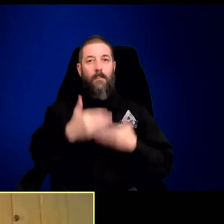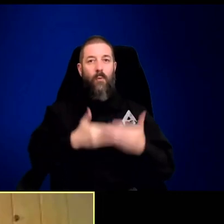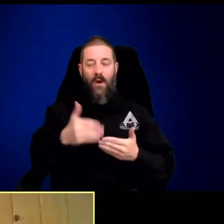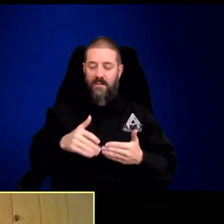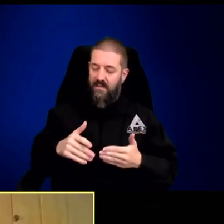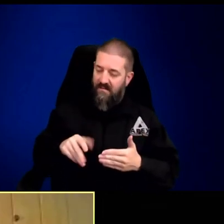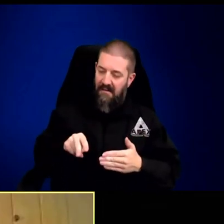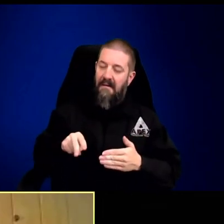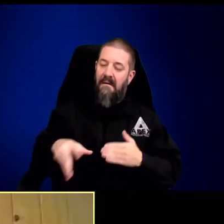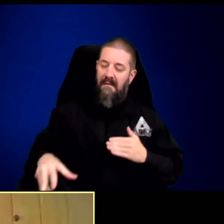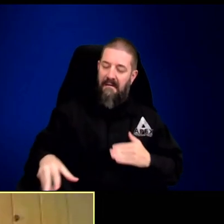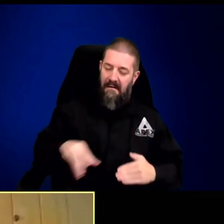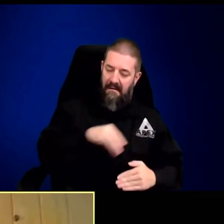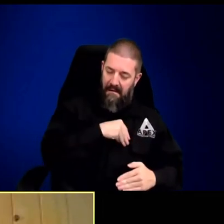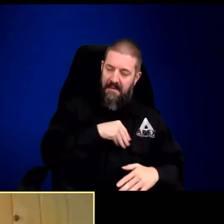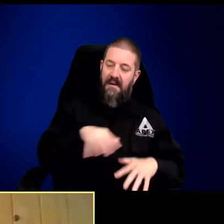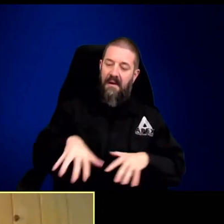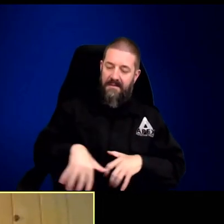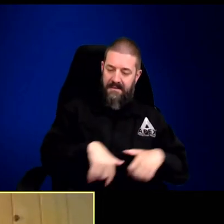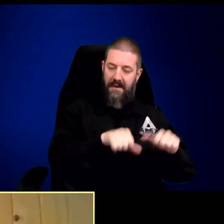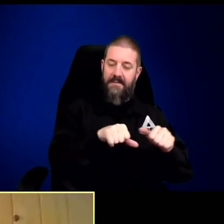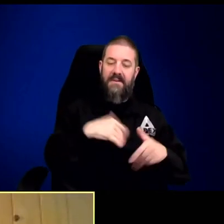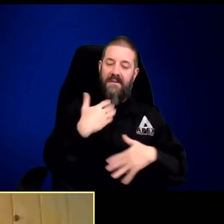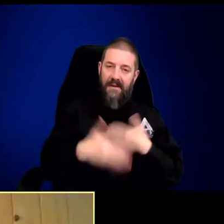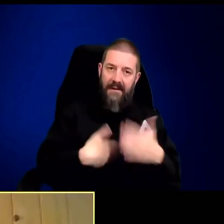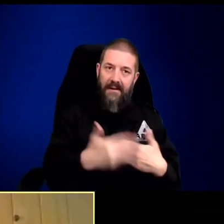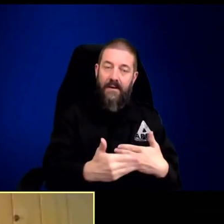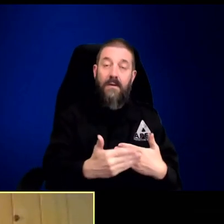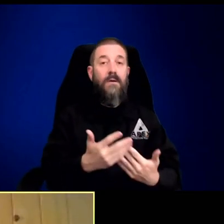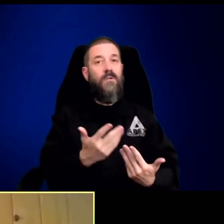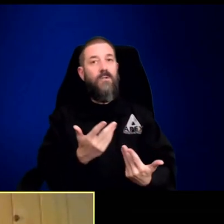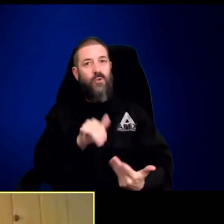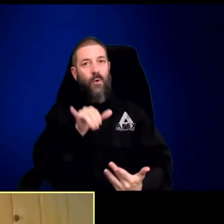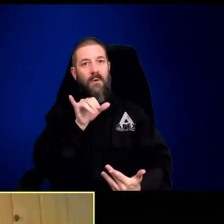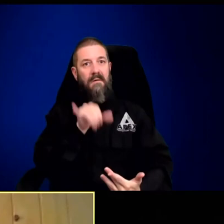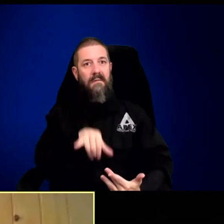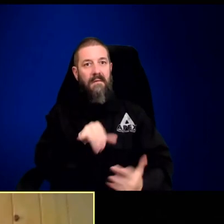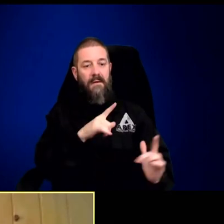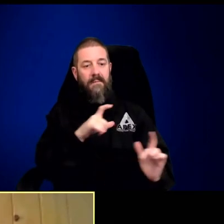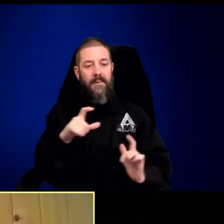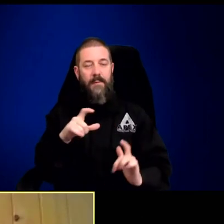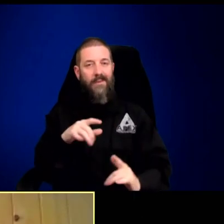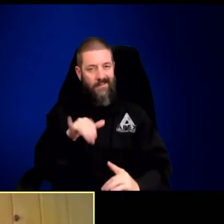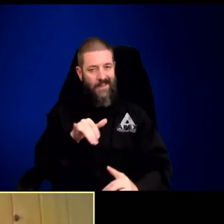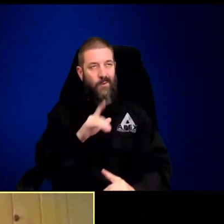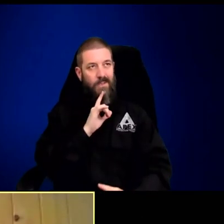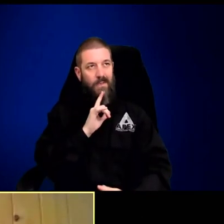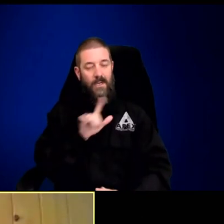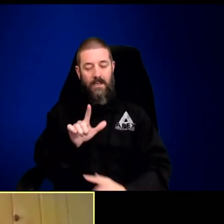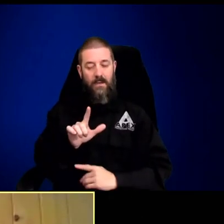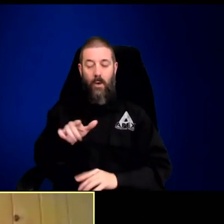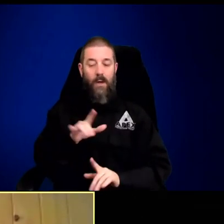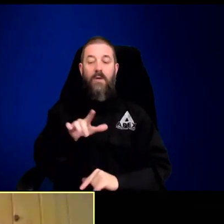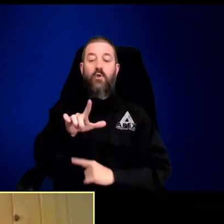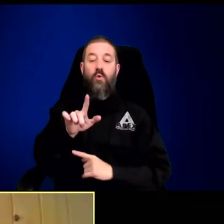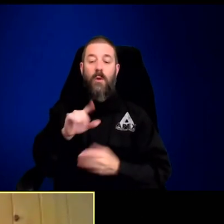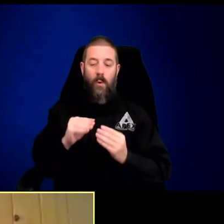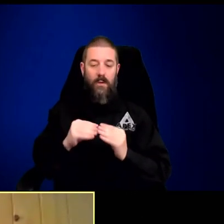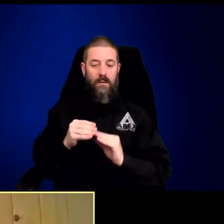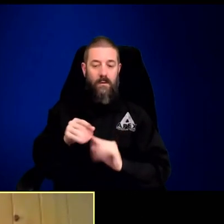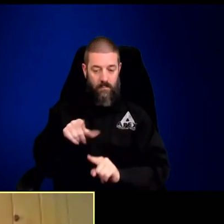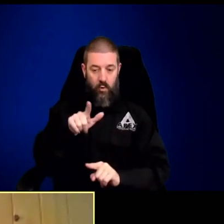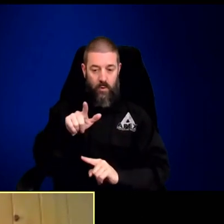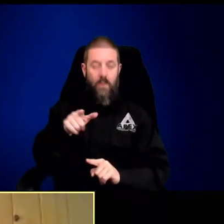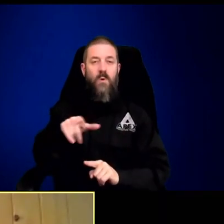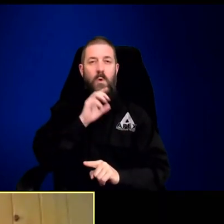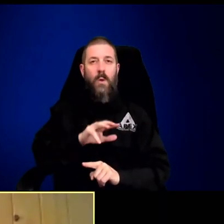so, of number eight coming along, meeting 21 and the other pups, and starting the process of adopting them and